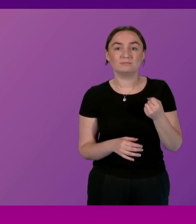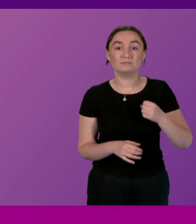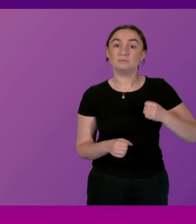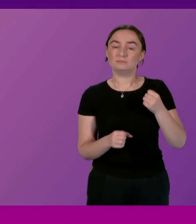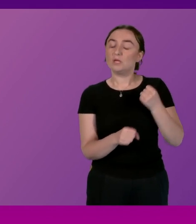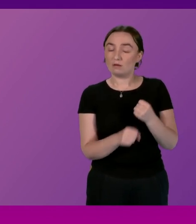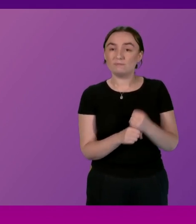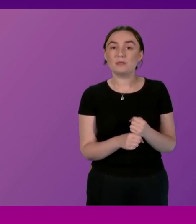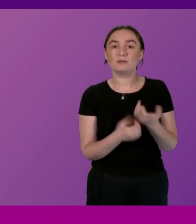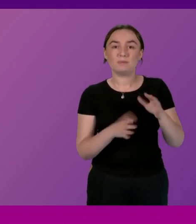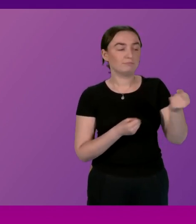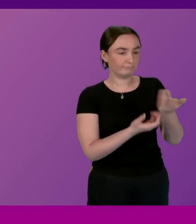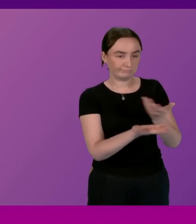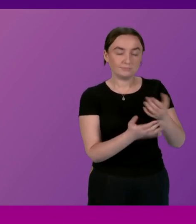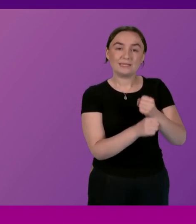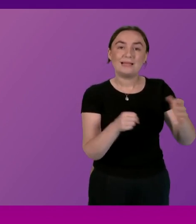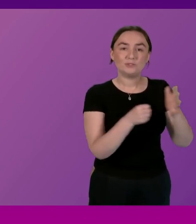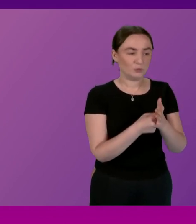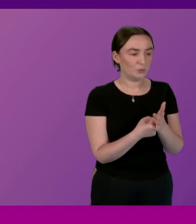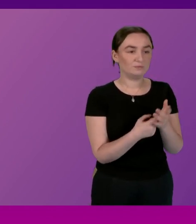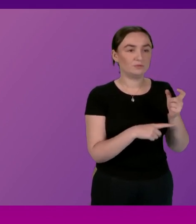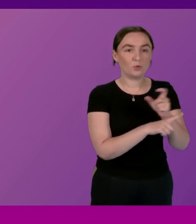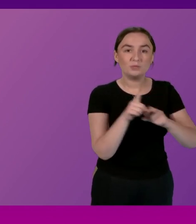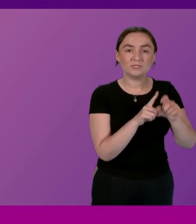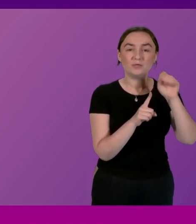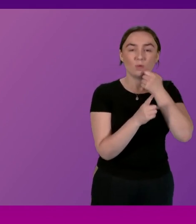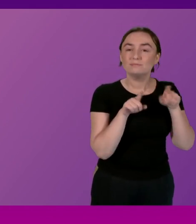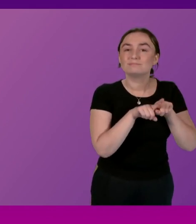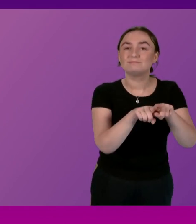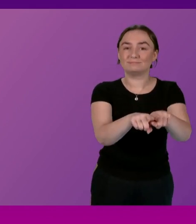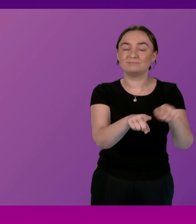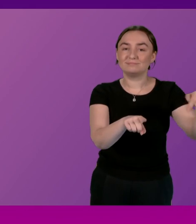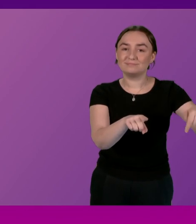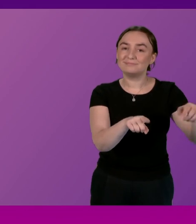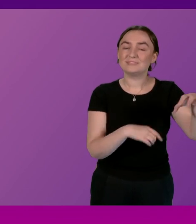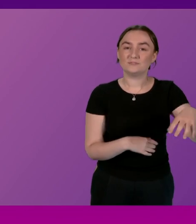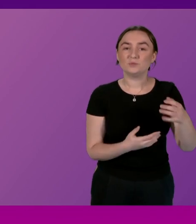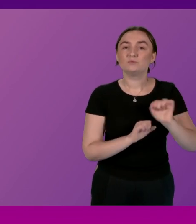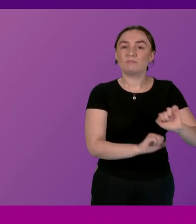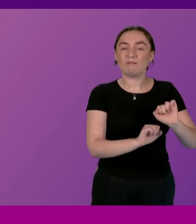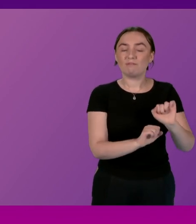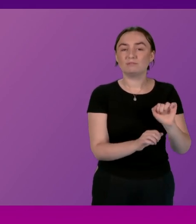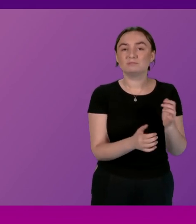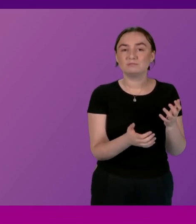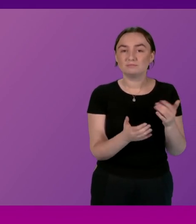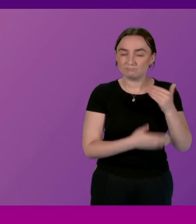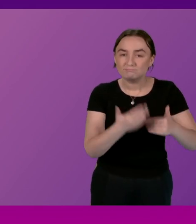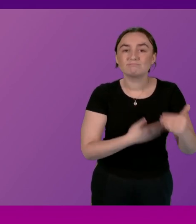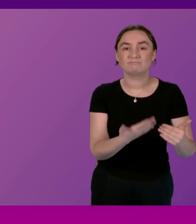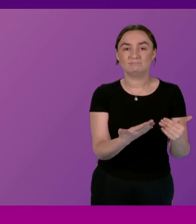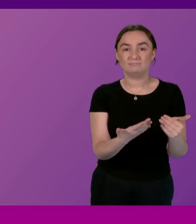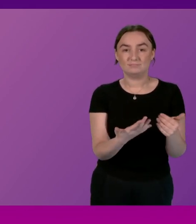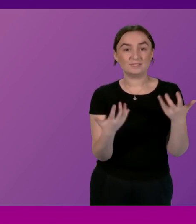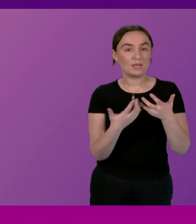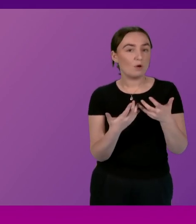they are very mindful of taking the community alongside us and alongside them and also in